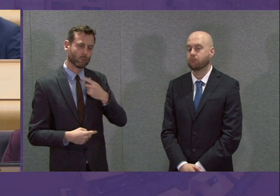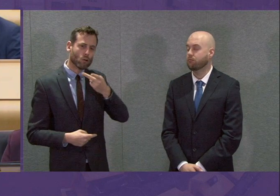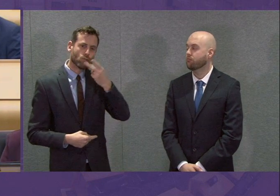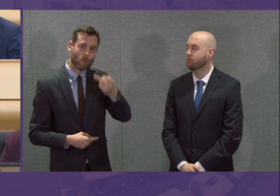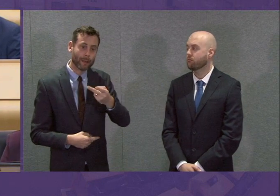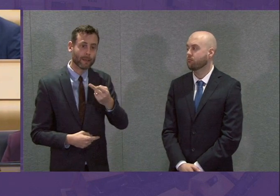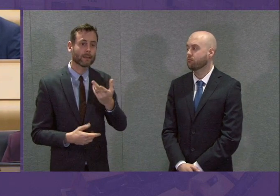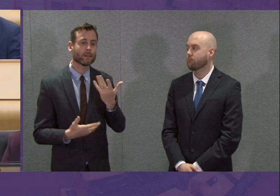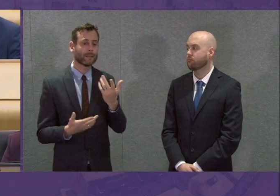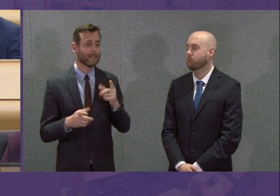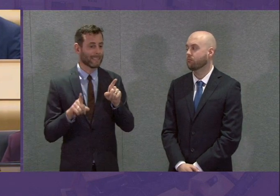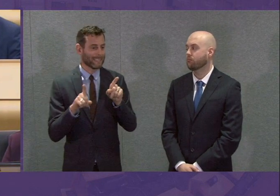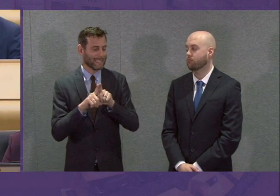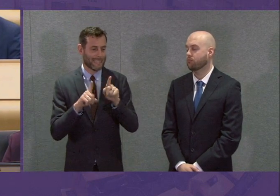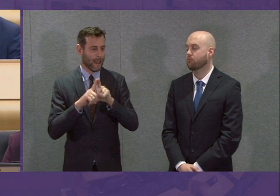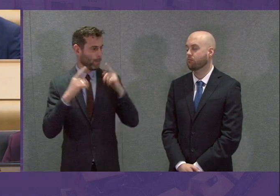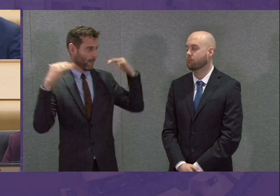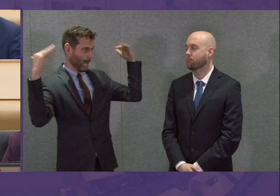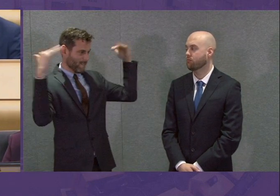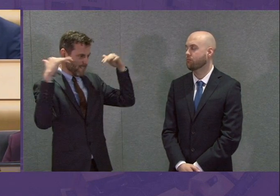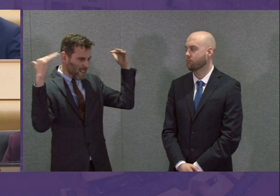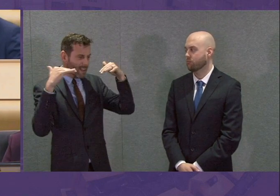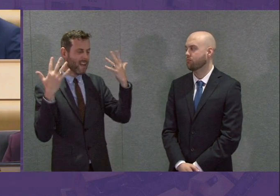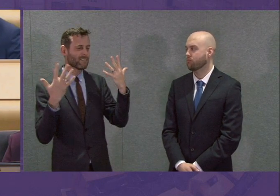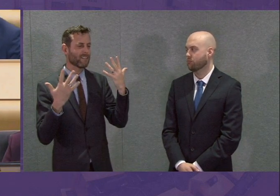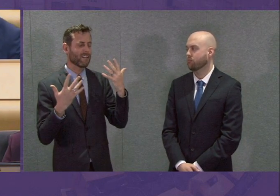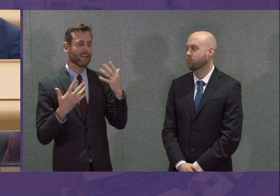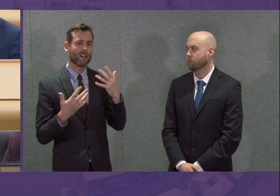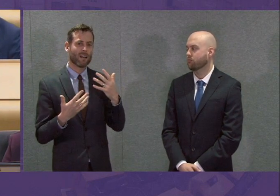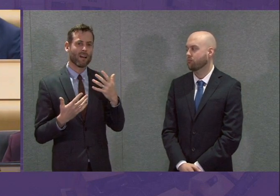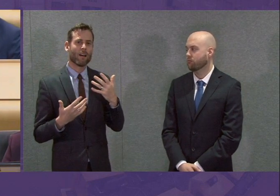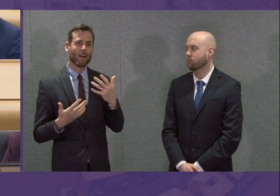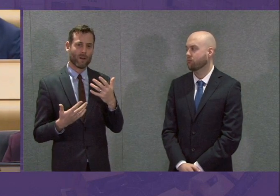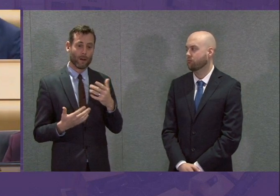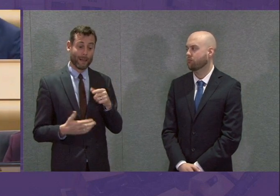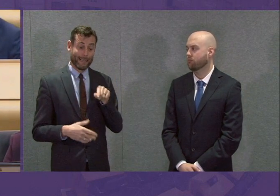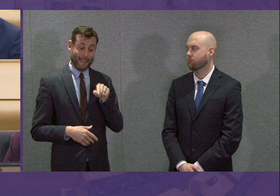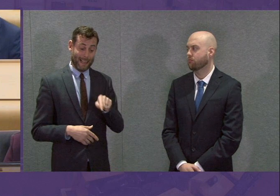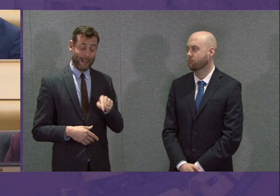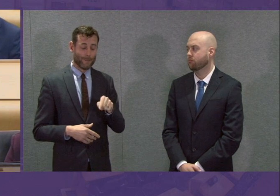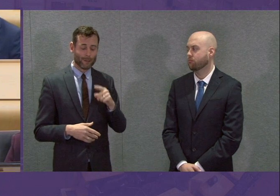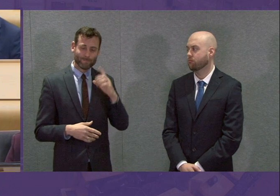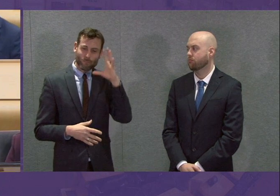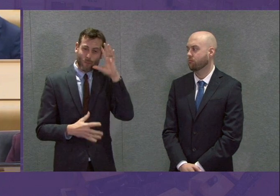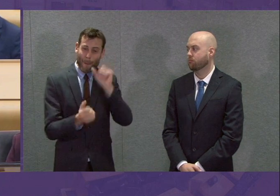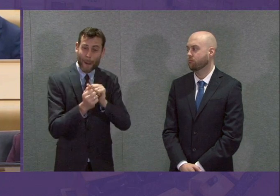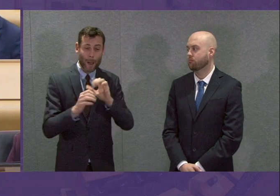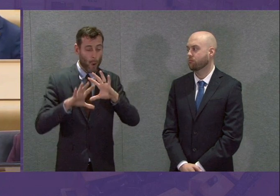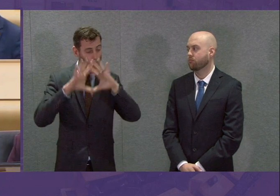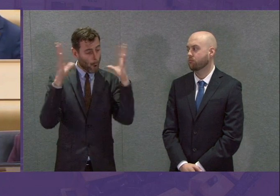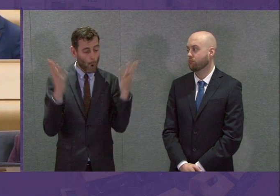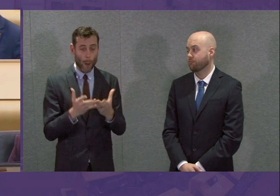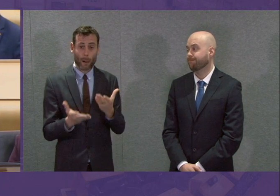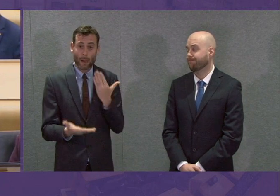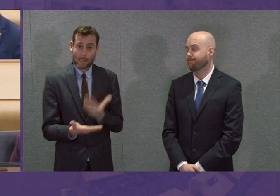ventilators, with supply of this kind of equipment, there is a global demand for this right now. these supplies are under pressure,